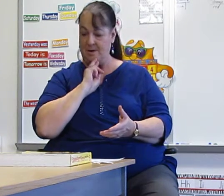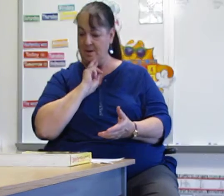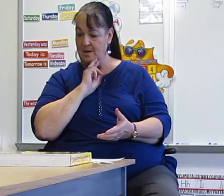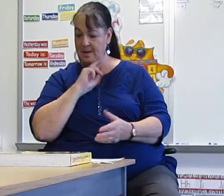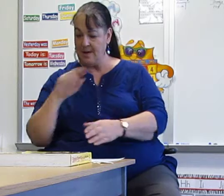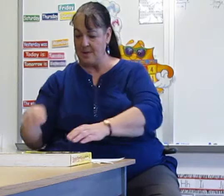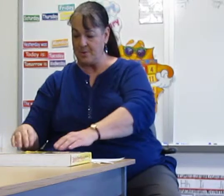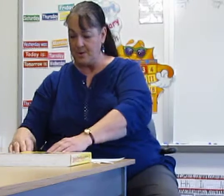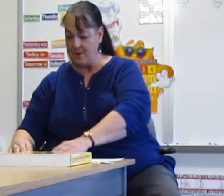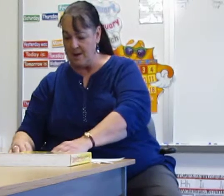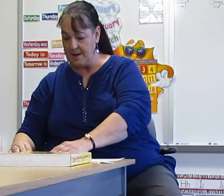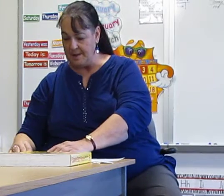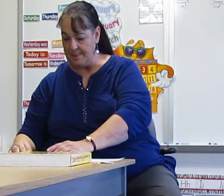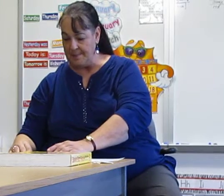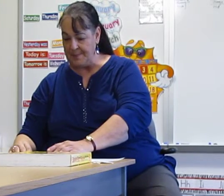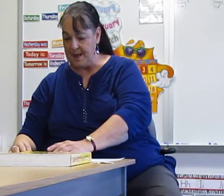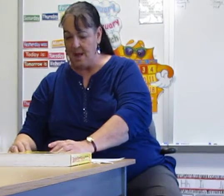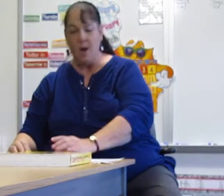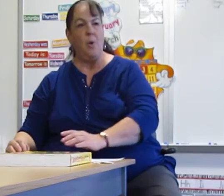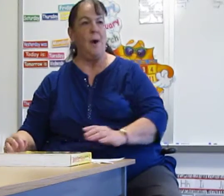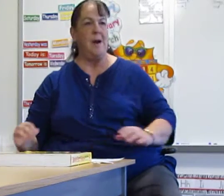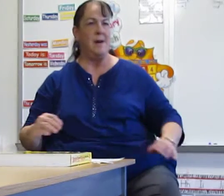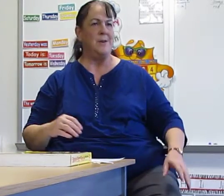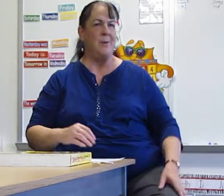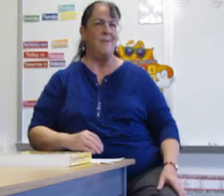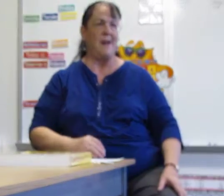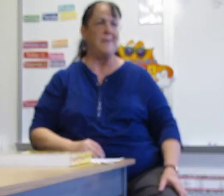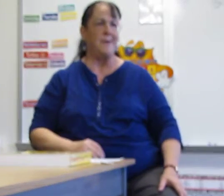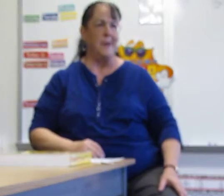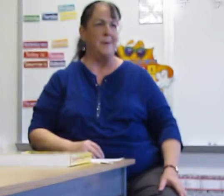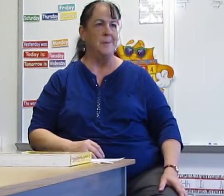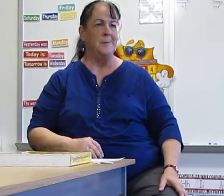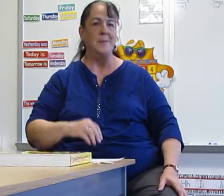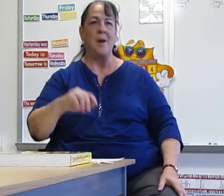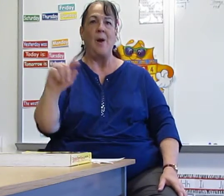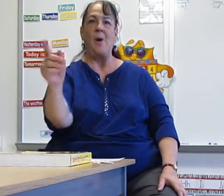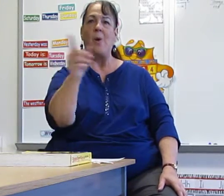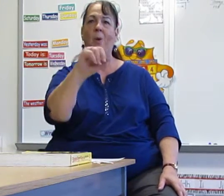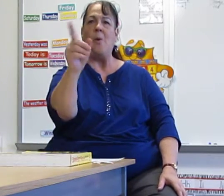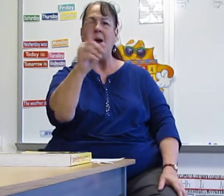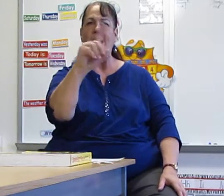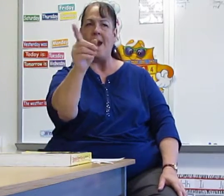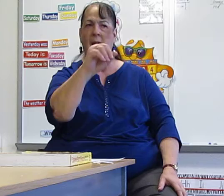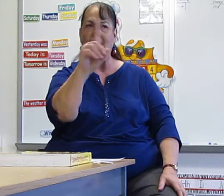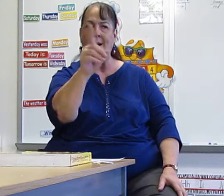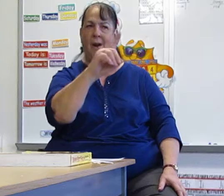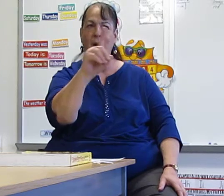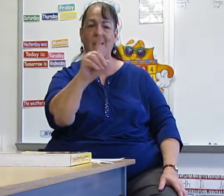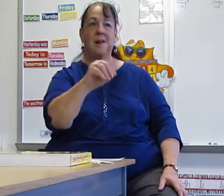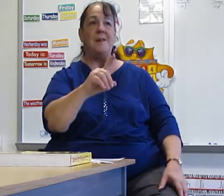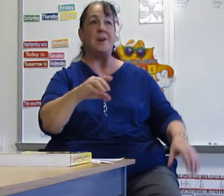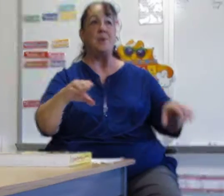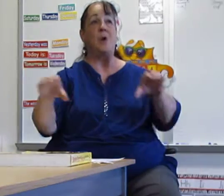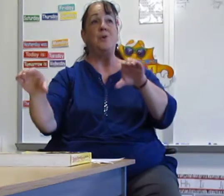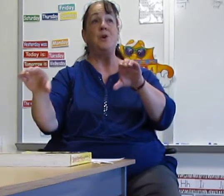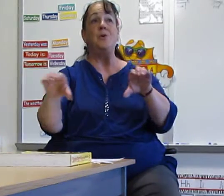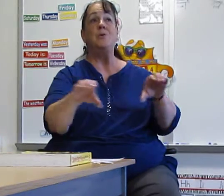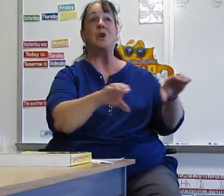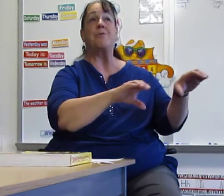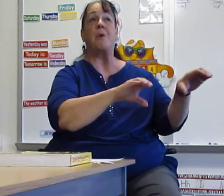You guys are doing great. Where did your father go? Where? Now, you know do, so throw